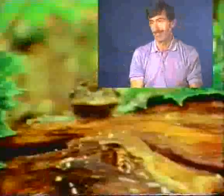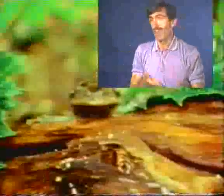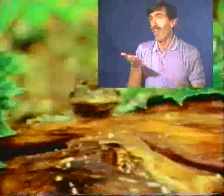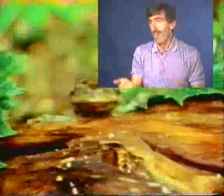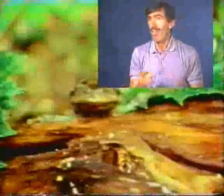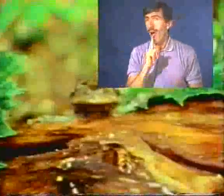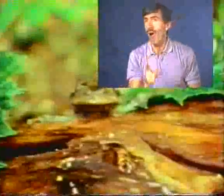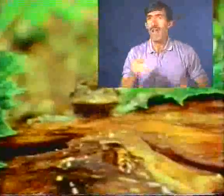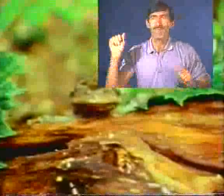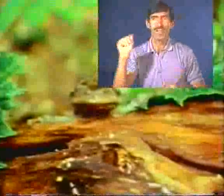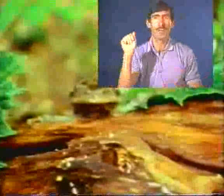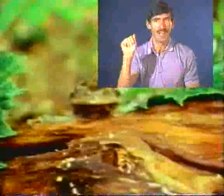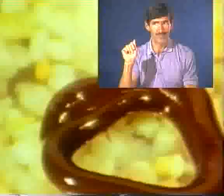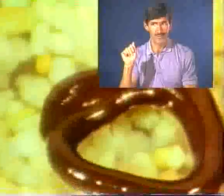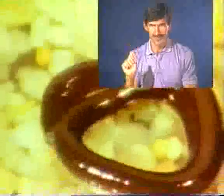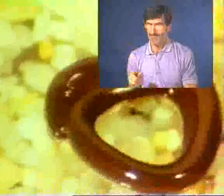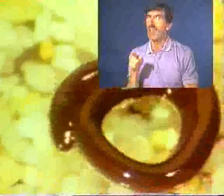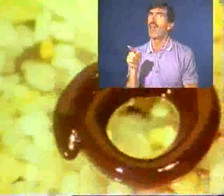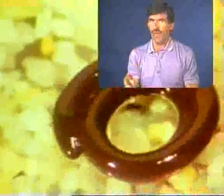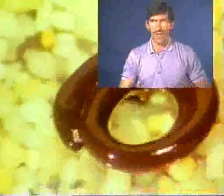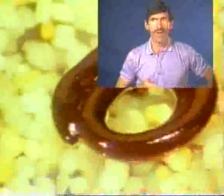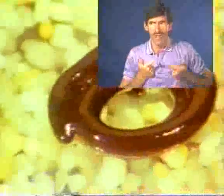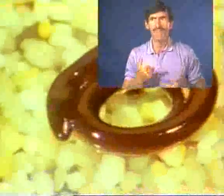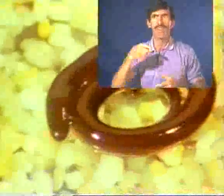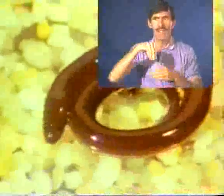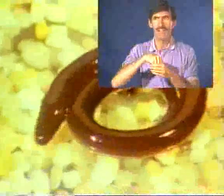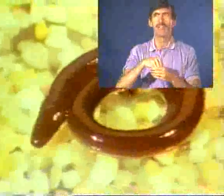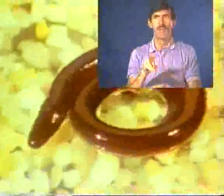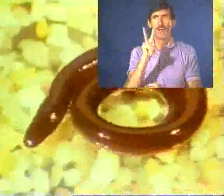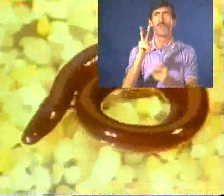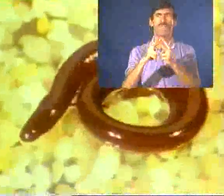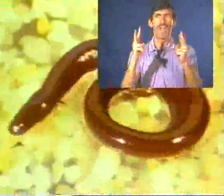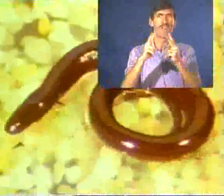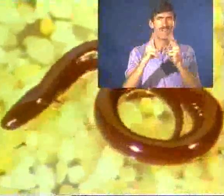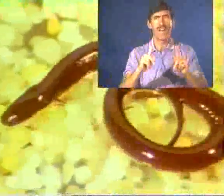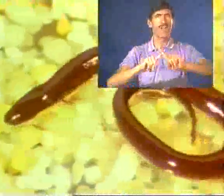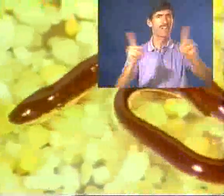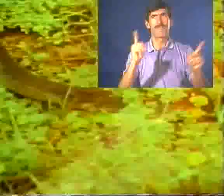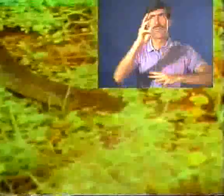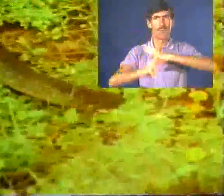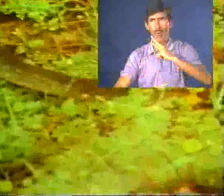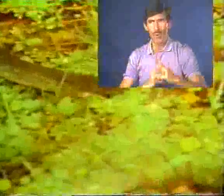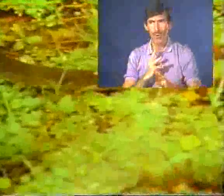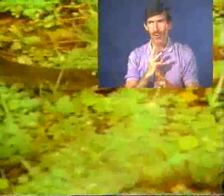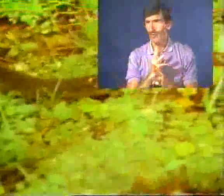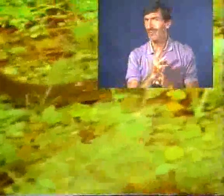They are amphibians, and they've been living in two very, very different worlds.